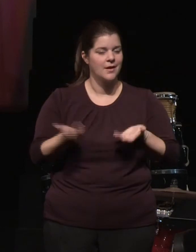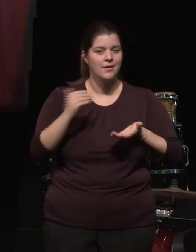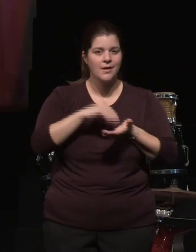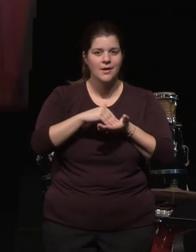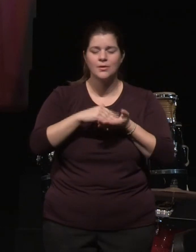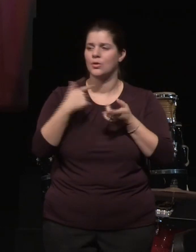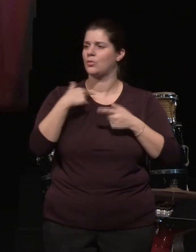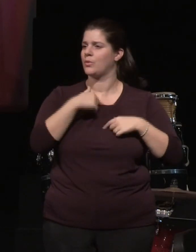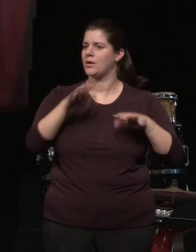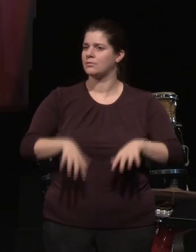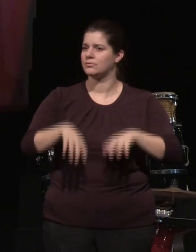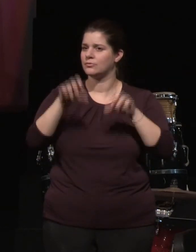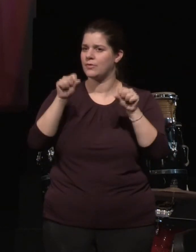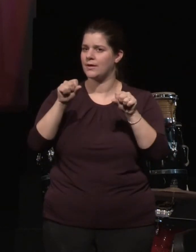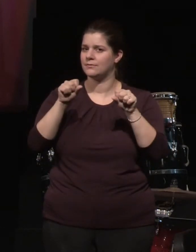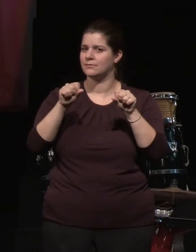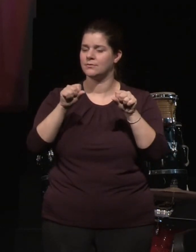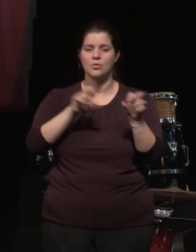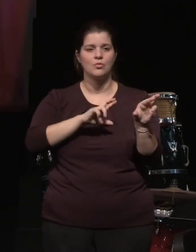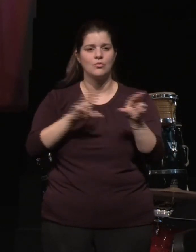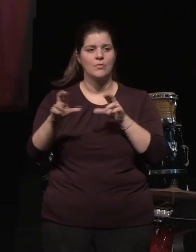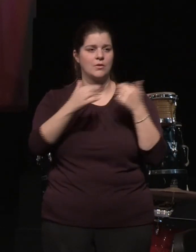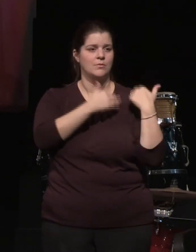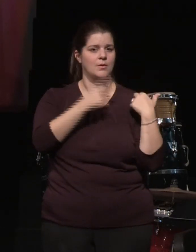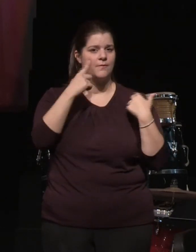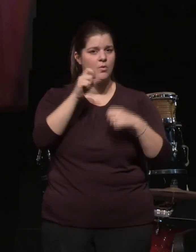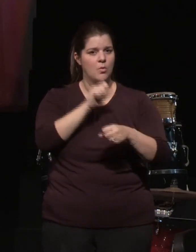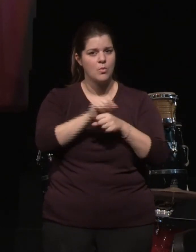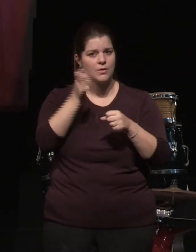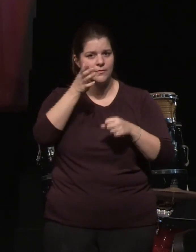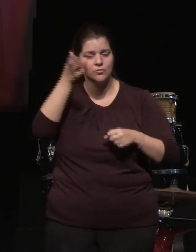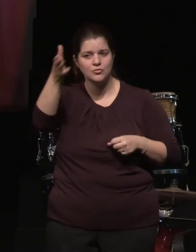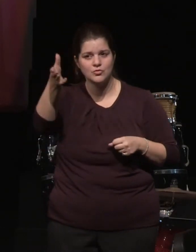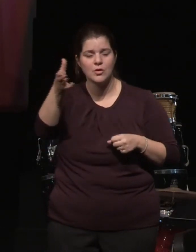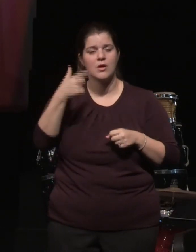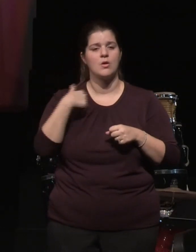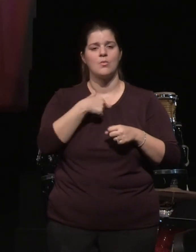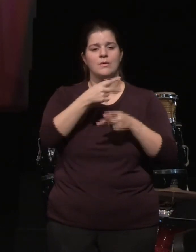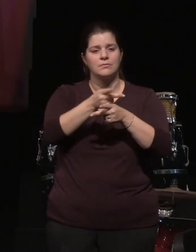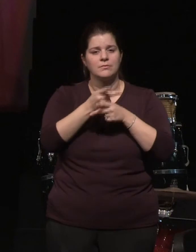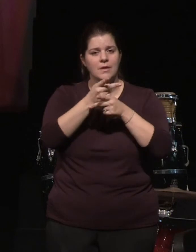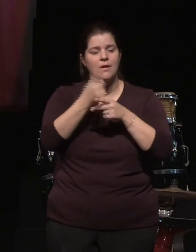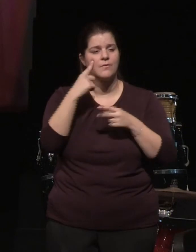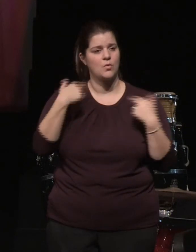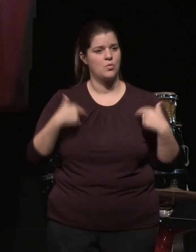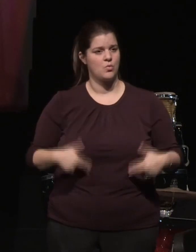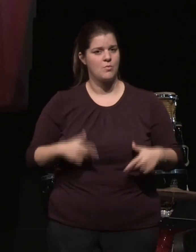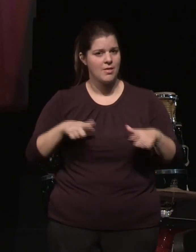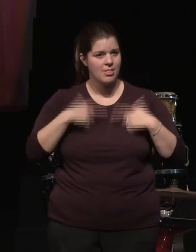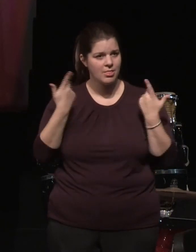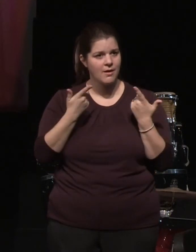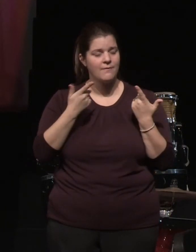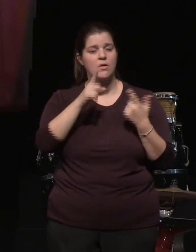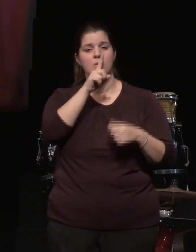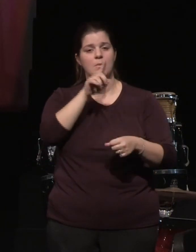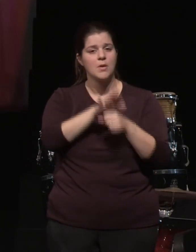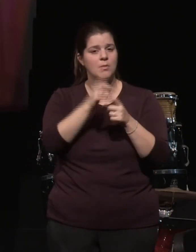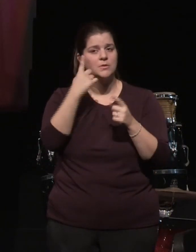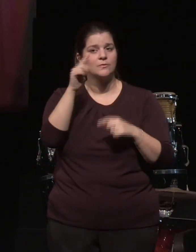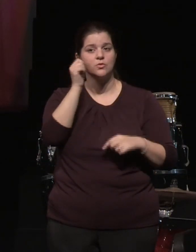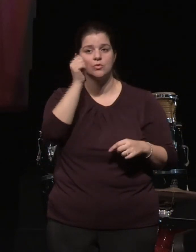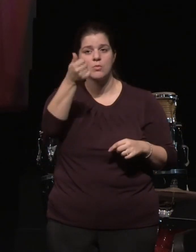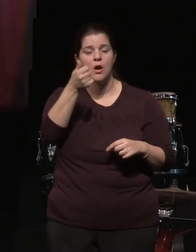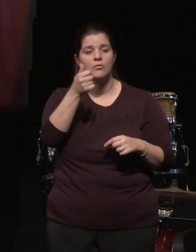work begins. The care of human life continues. Our promise for tomorrow